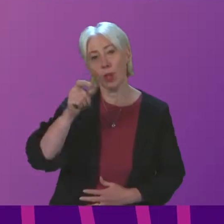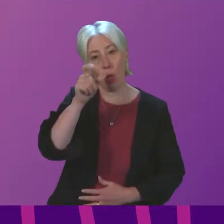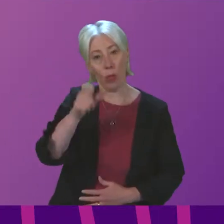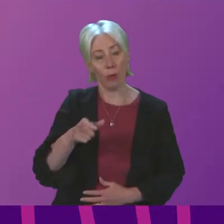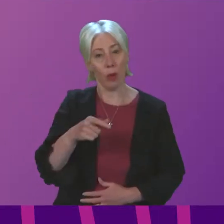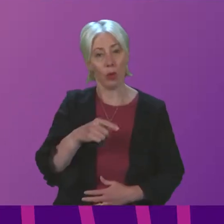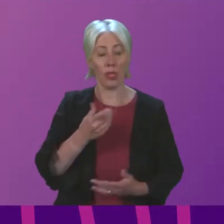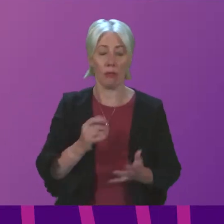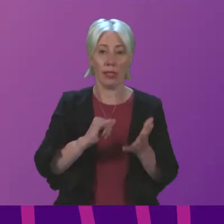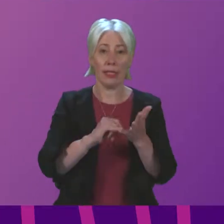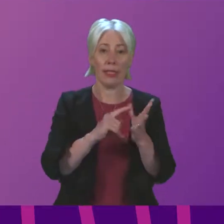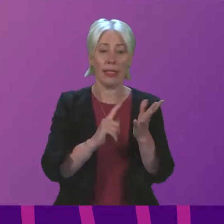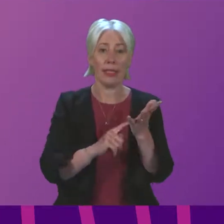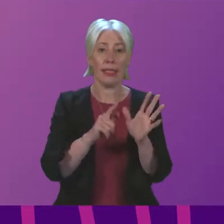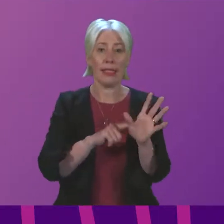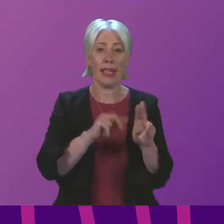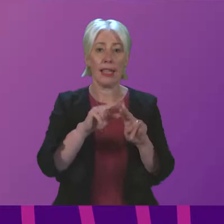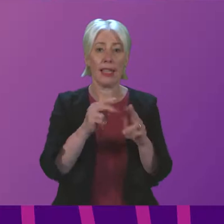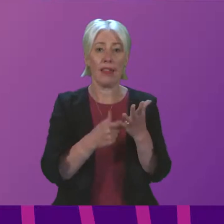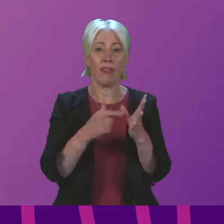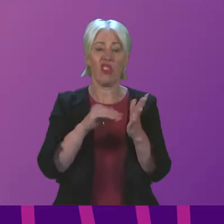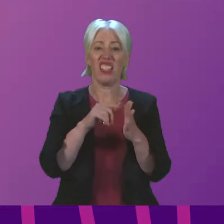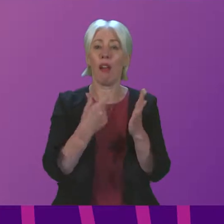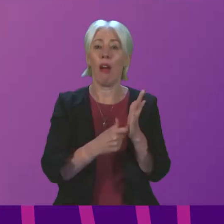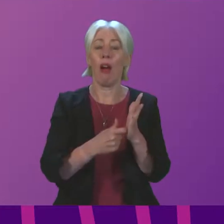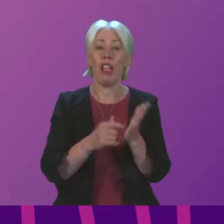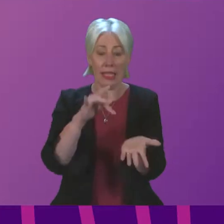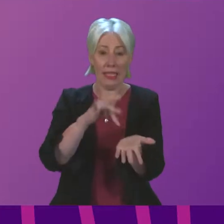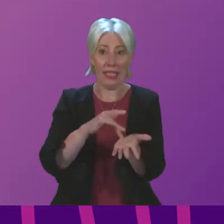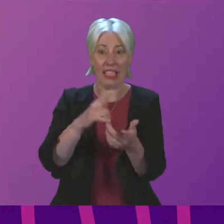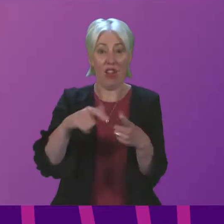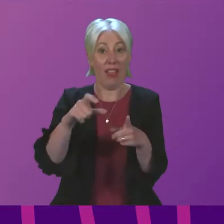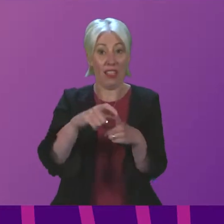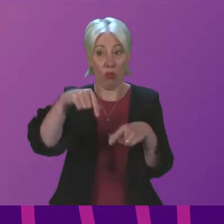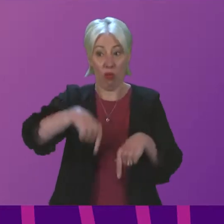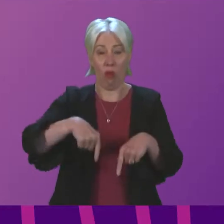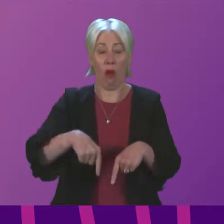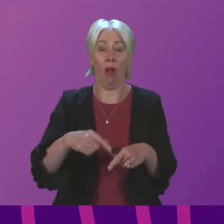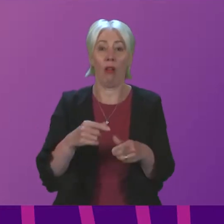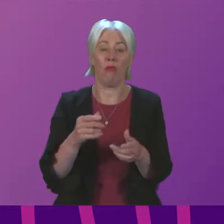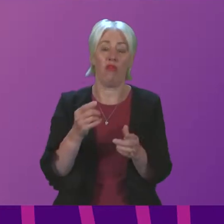today is Sally Fraser, Edinburgh City Centre Chaplain, Workplace Chaplaincy Scotland.